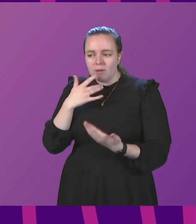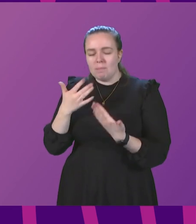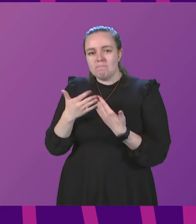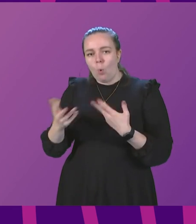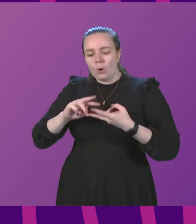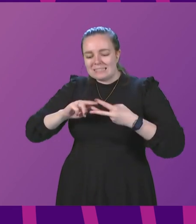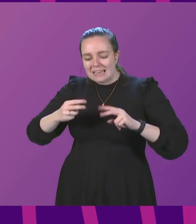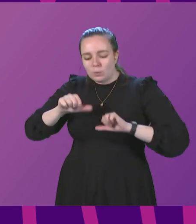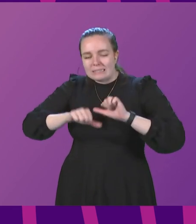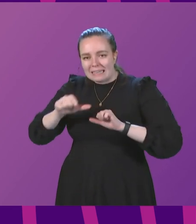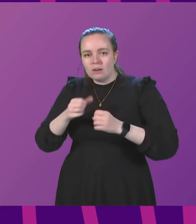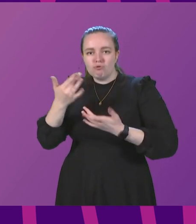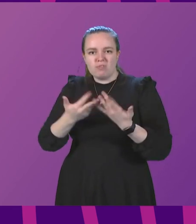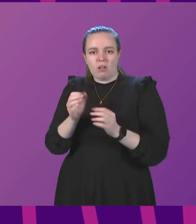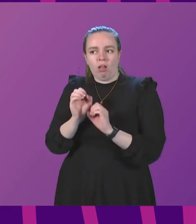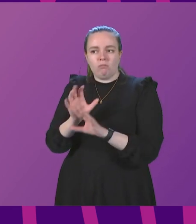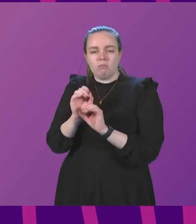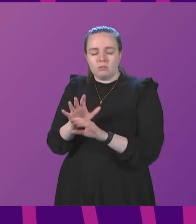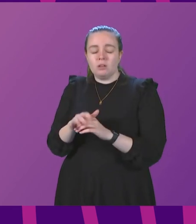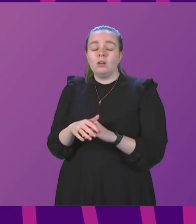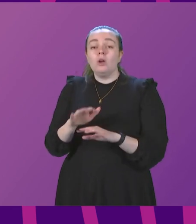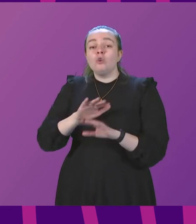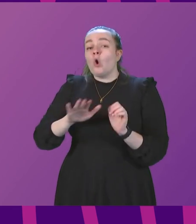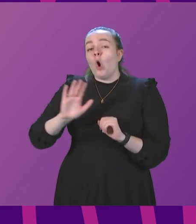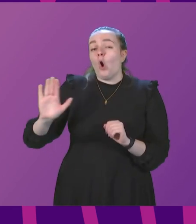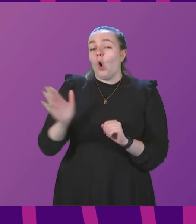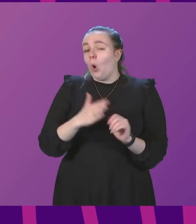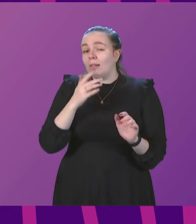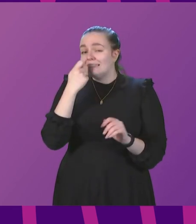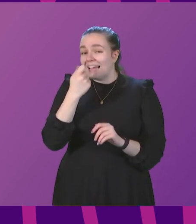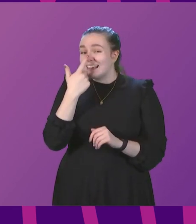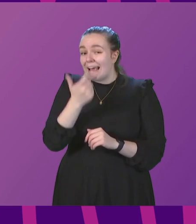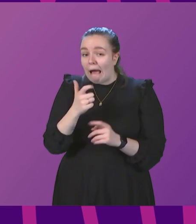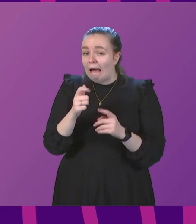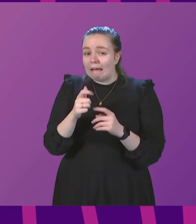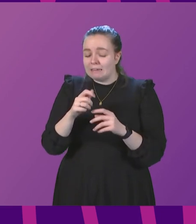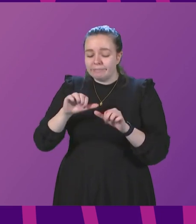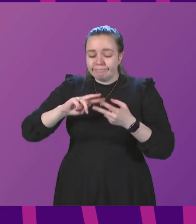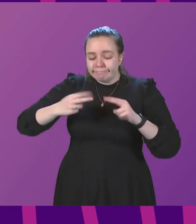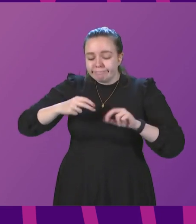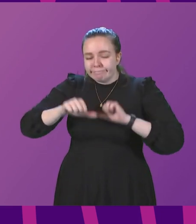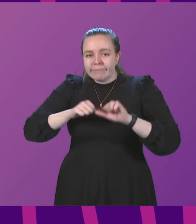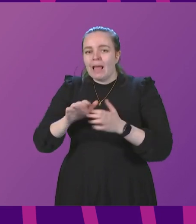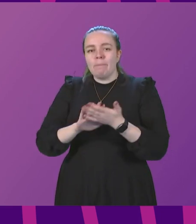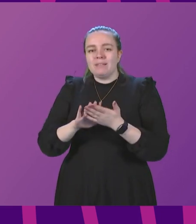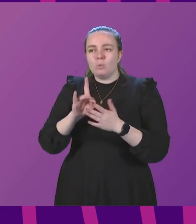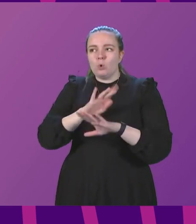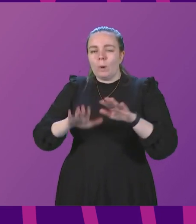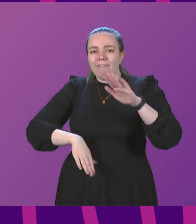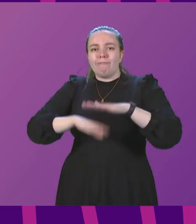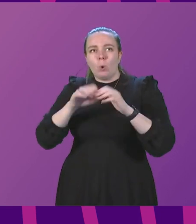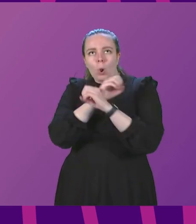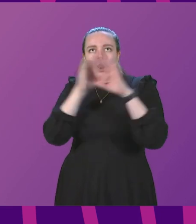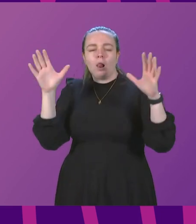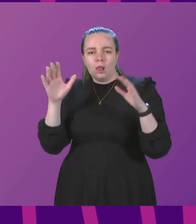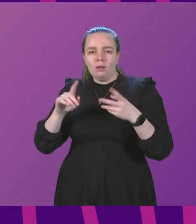are reported. of course, given that not all tests are able to be genomically sequenced, it will be an underestimate of the presence of this